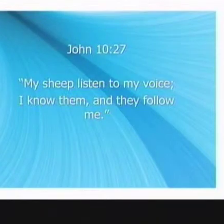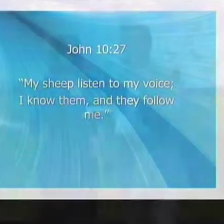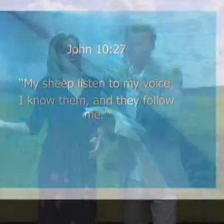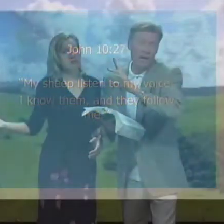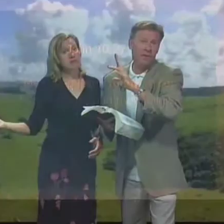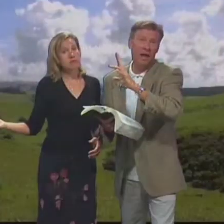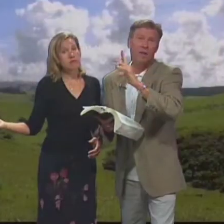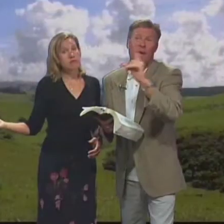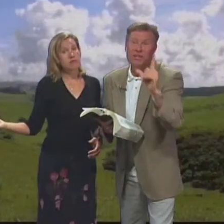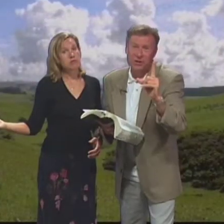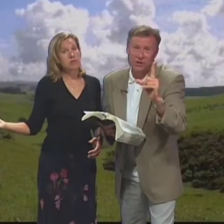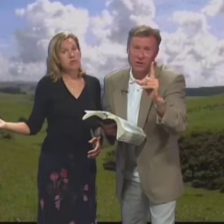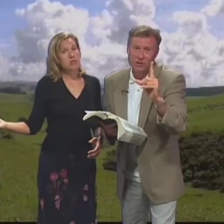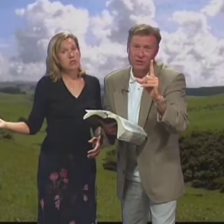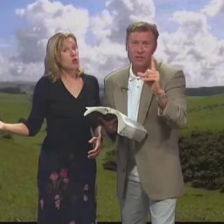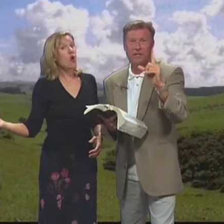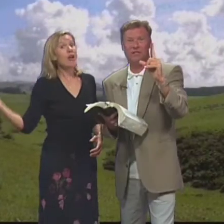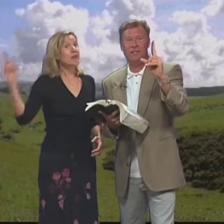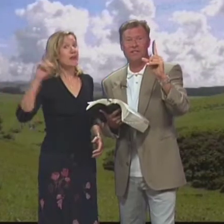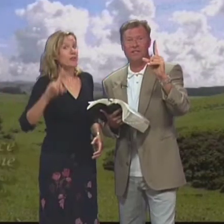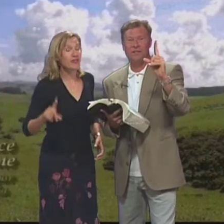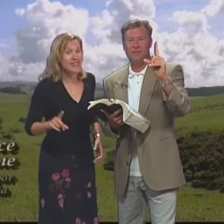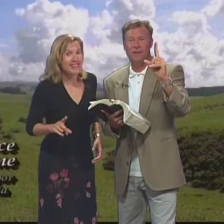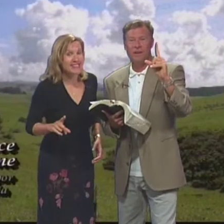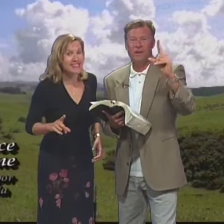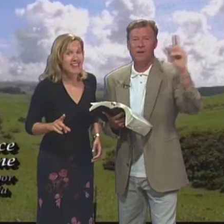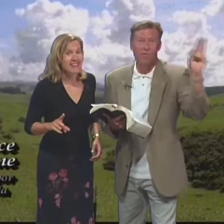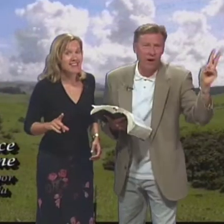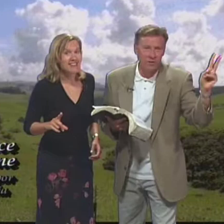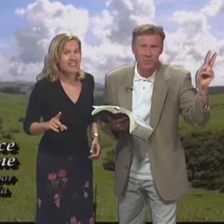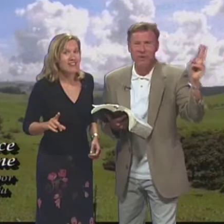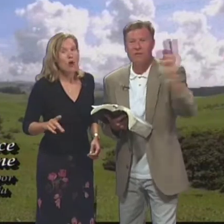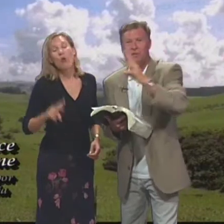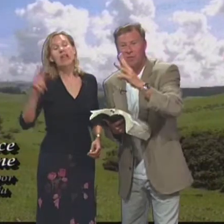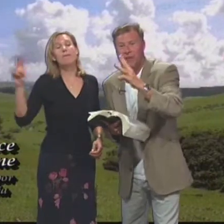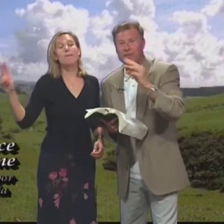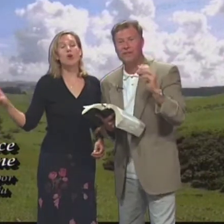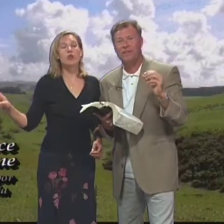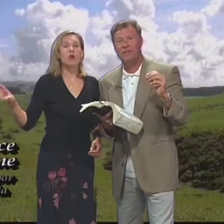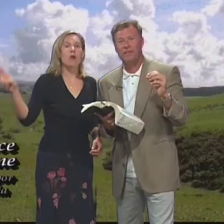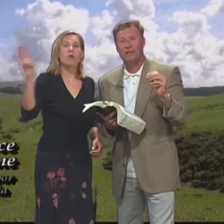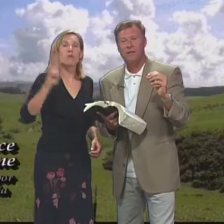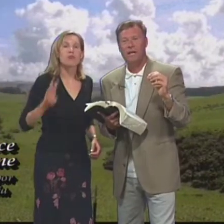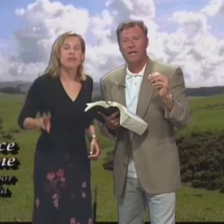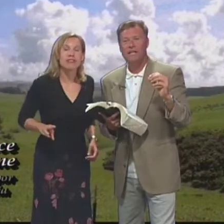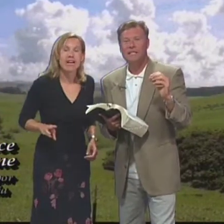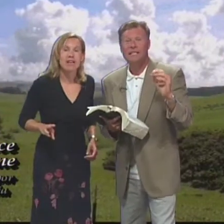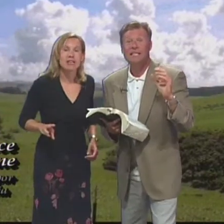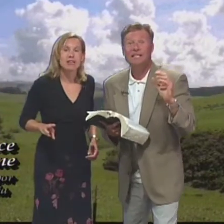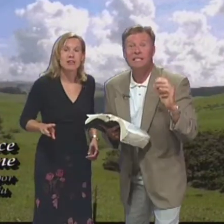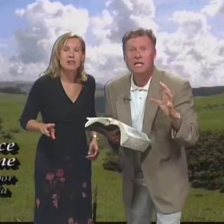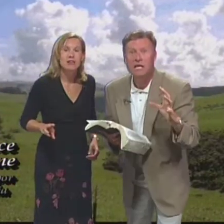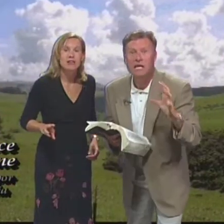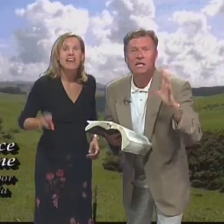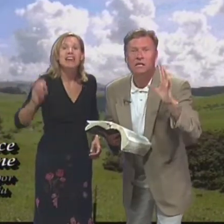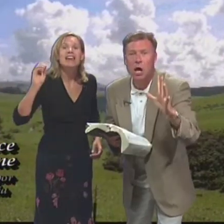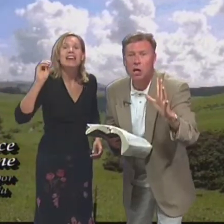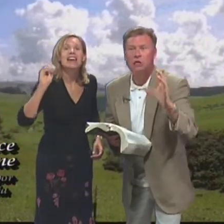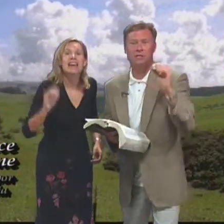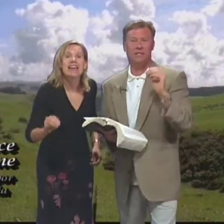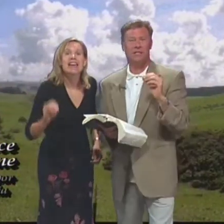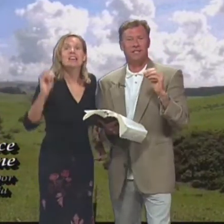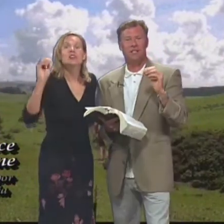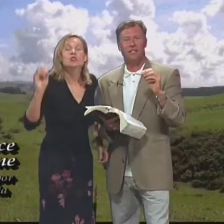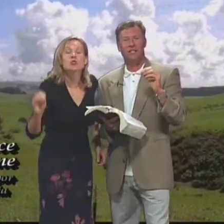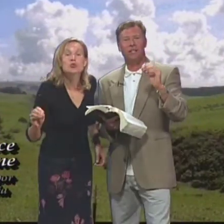es el pastor? Not your pastor At your church No el pastor de la iglesia O el apóstol o algún profeta Jesus